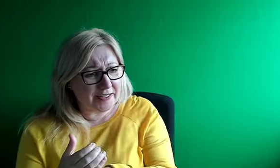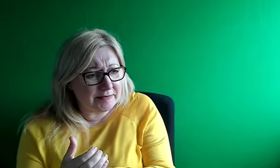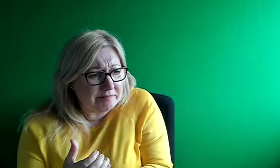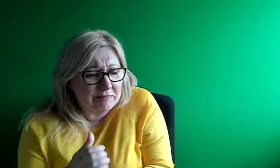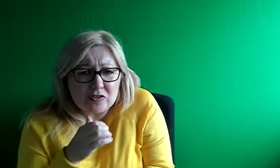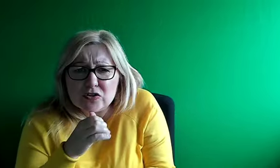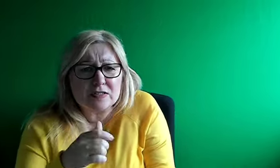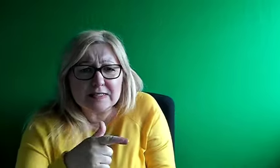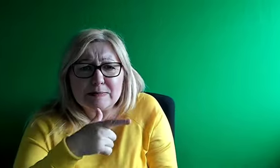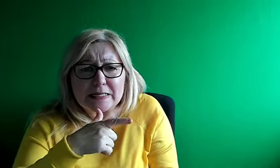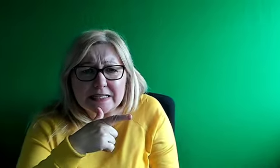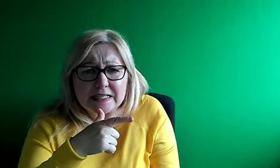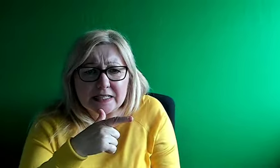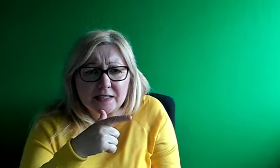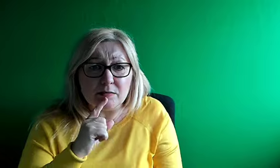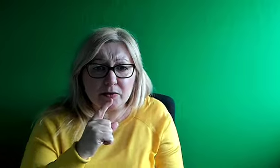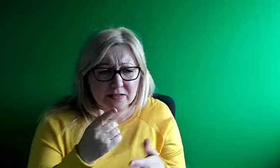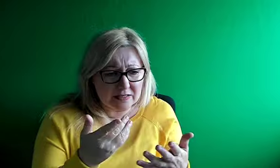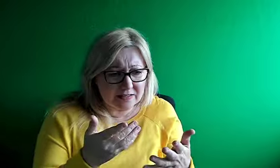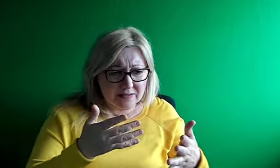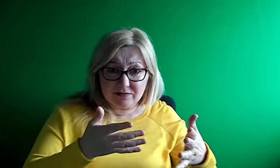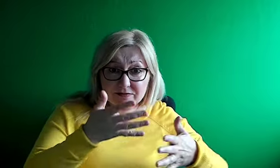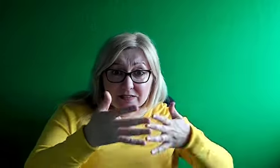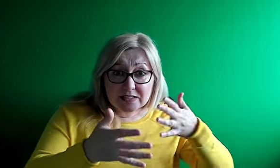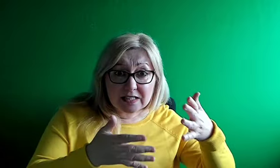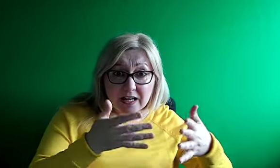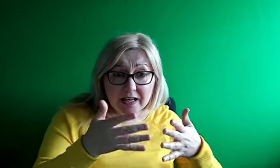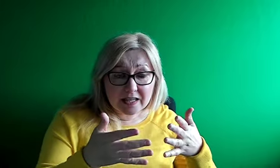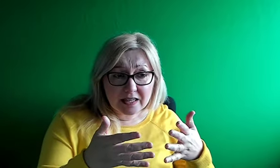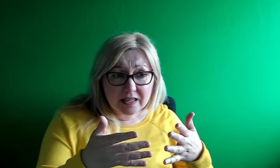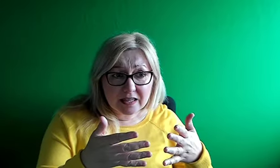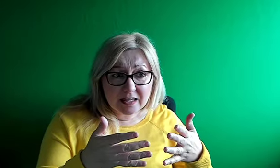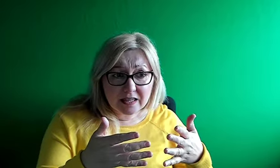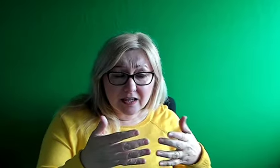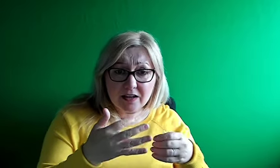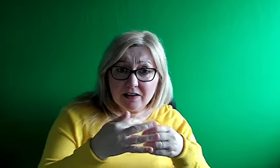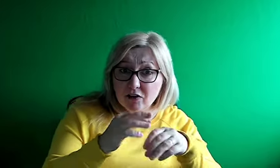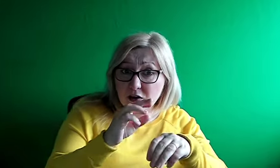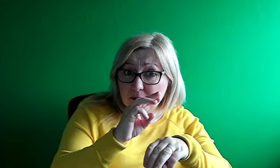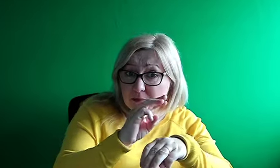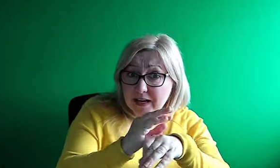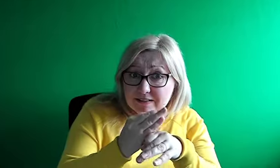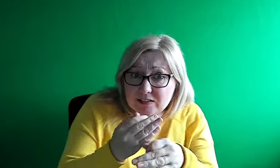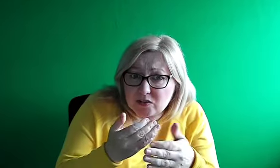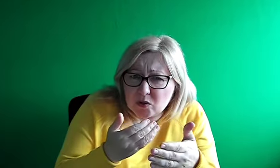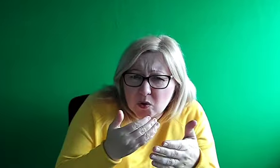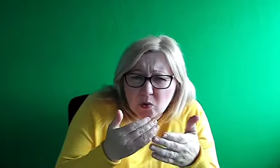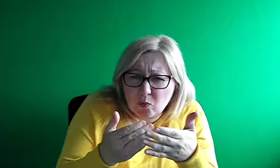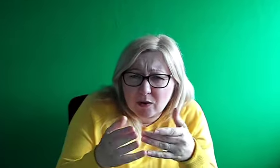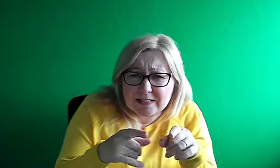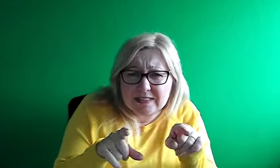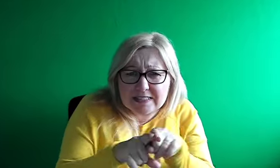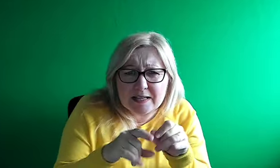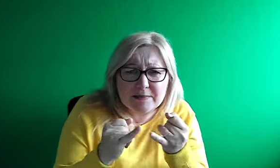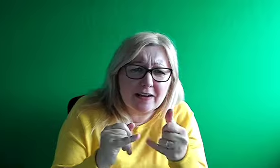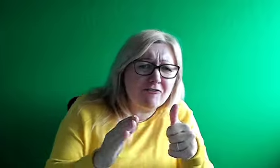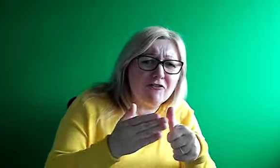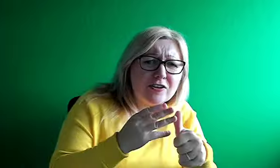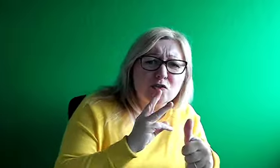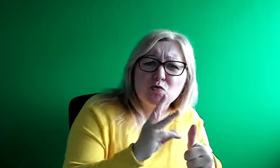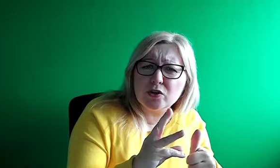what is the equivalent for a parent with that baby? so we have, yeah, their first mama, and that's probably, to